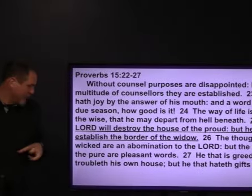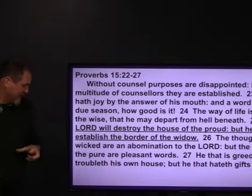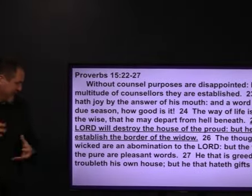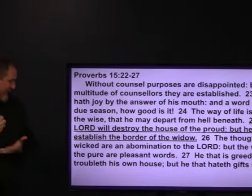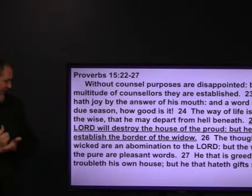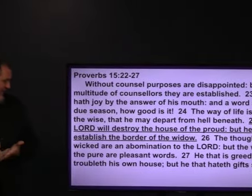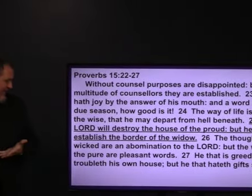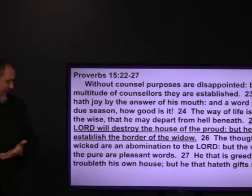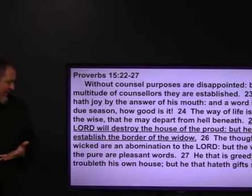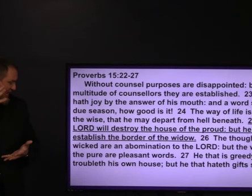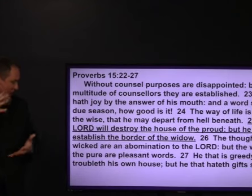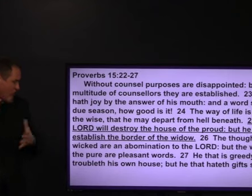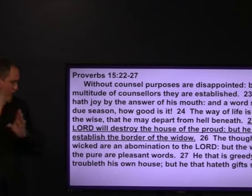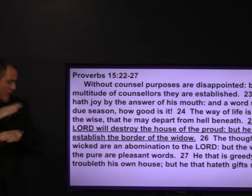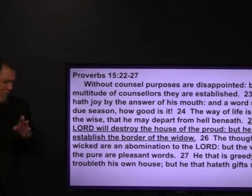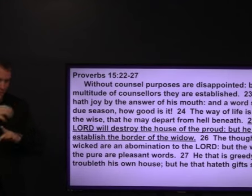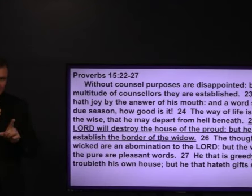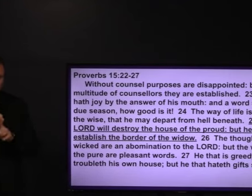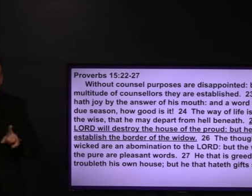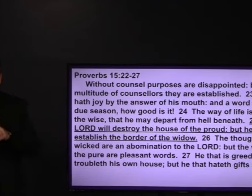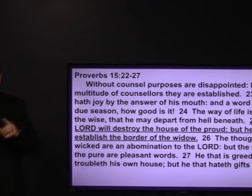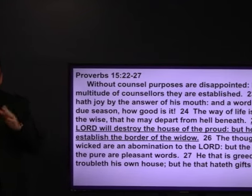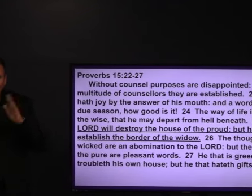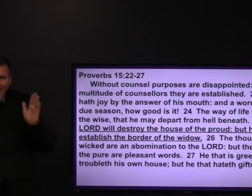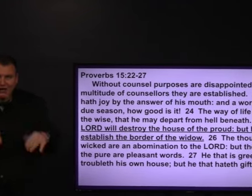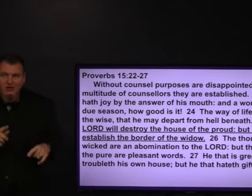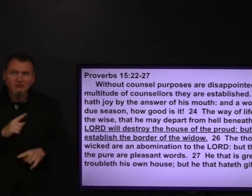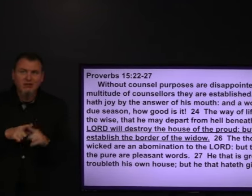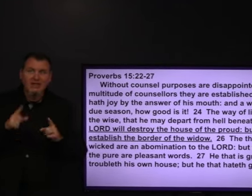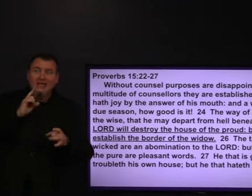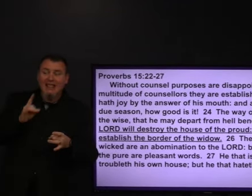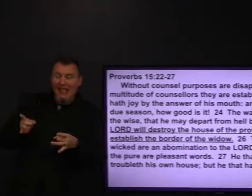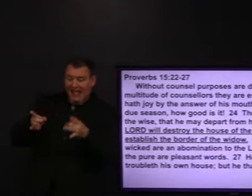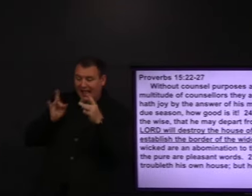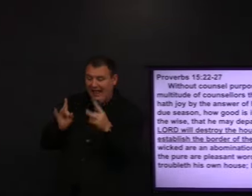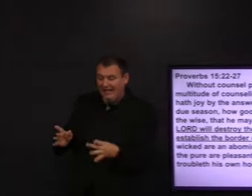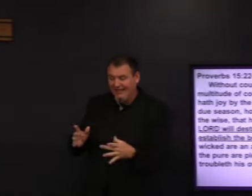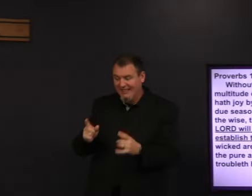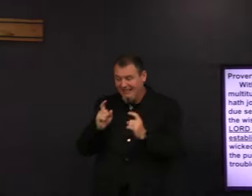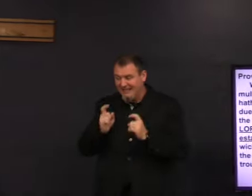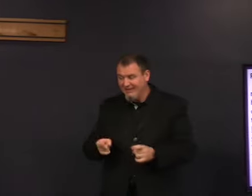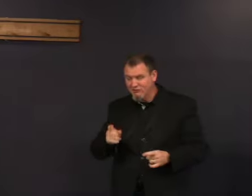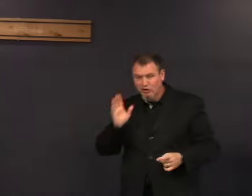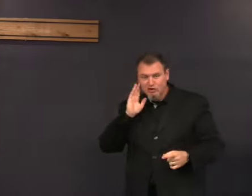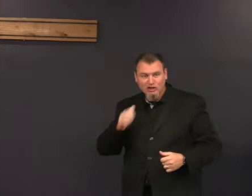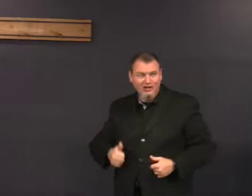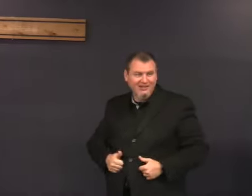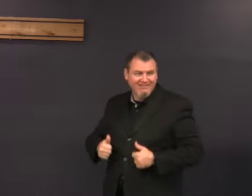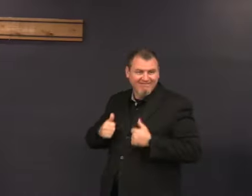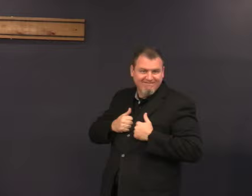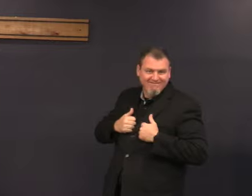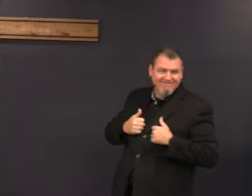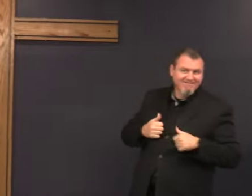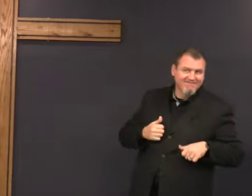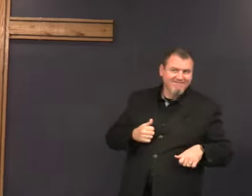he that is greedy of gain trouble of his own house but he that hateth gifts will not live